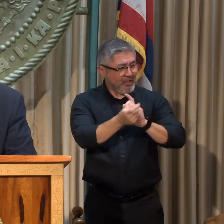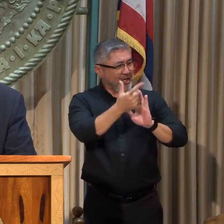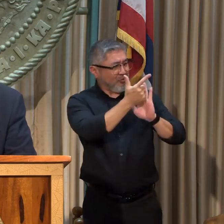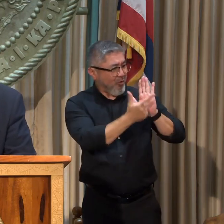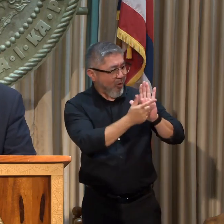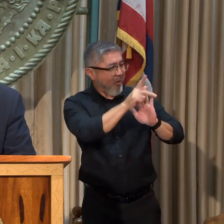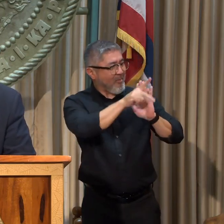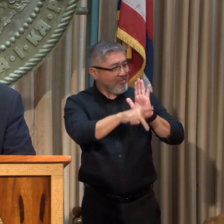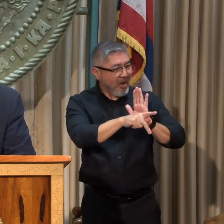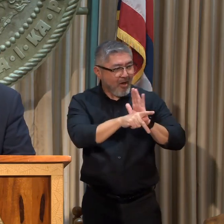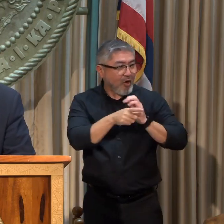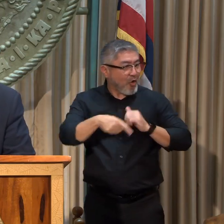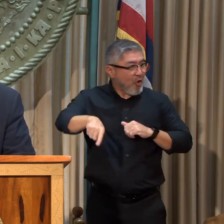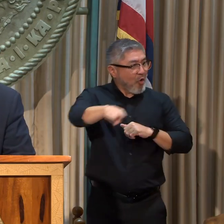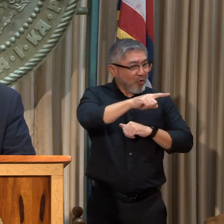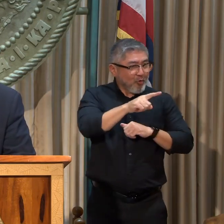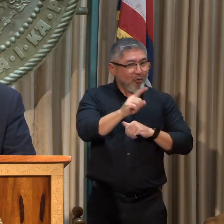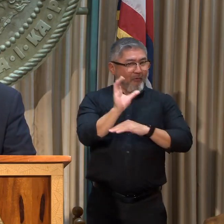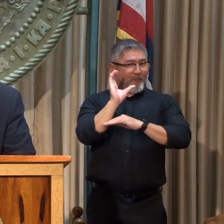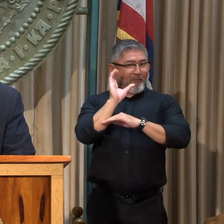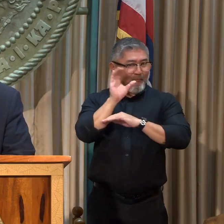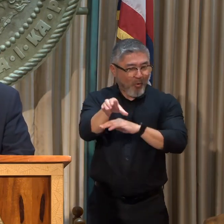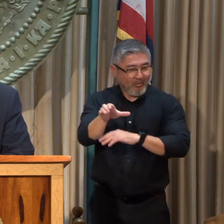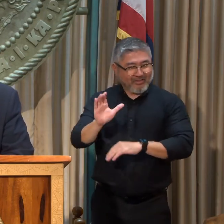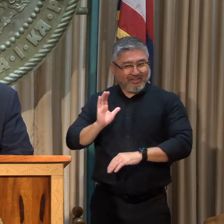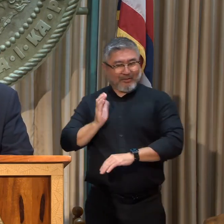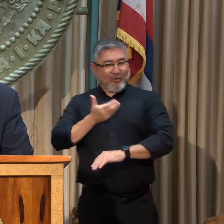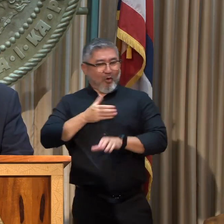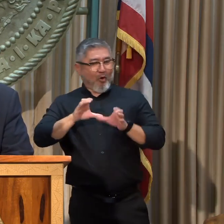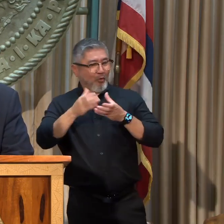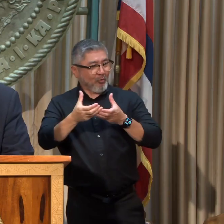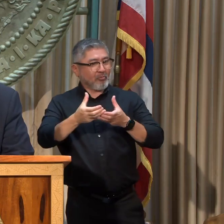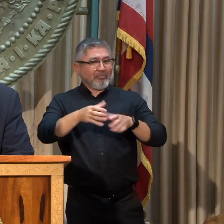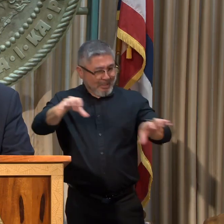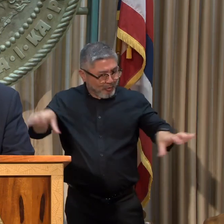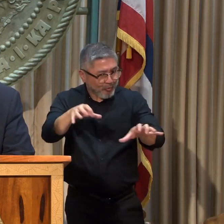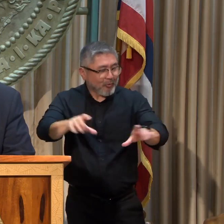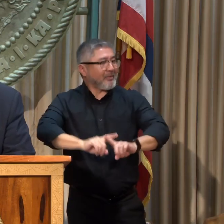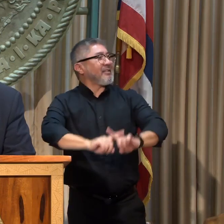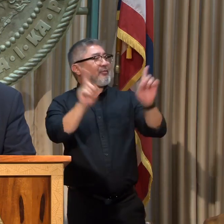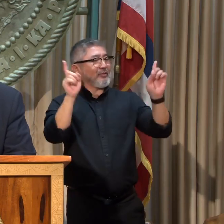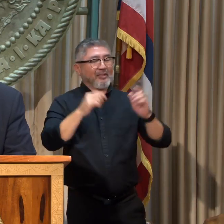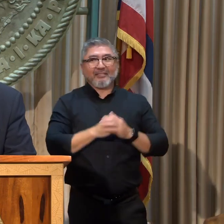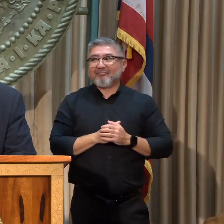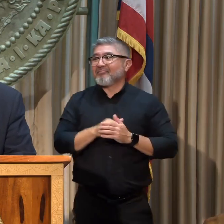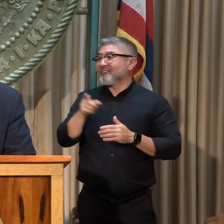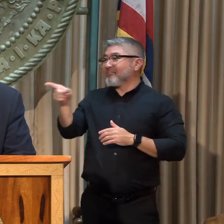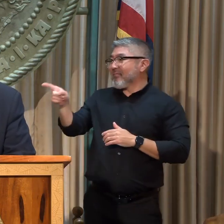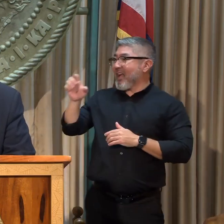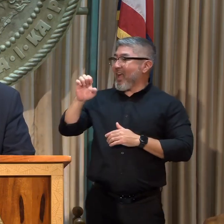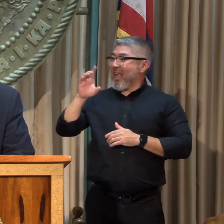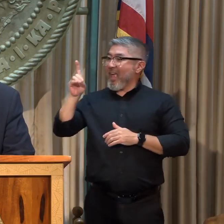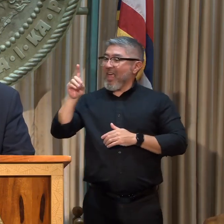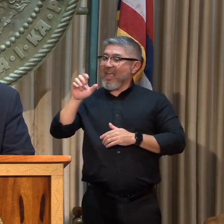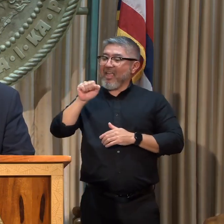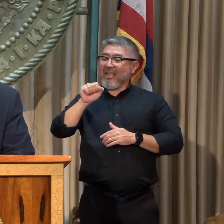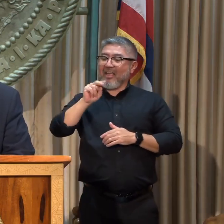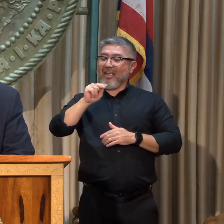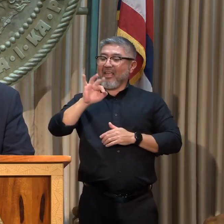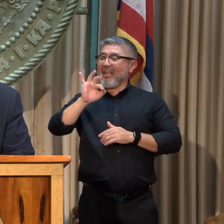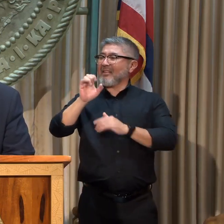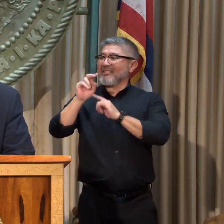mobilized our people. In this case, Ed Sniffen, who I feel is one of our strongest